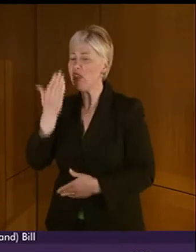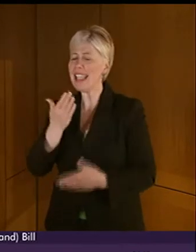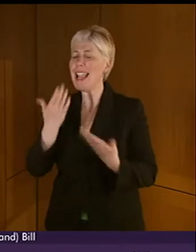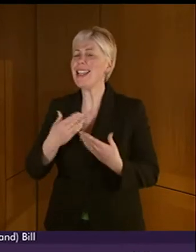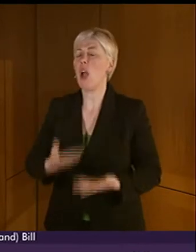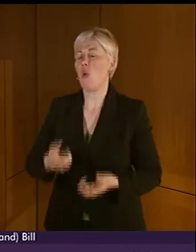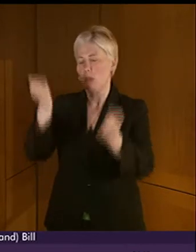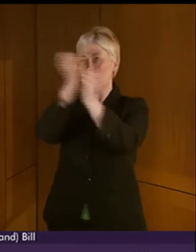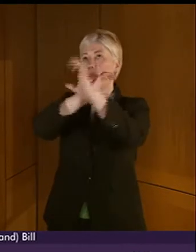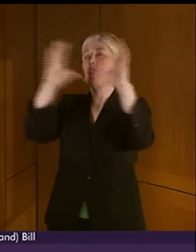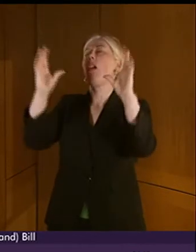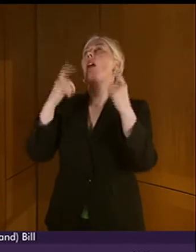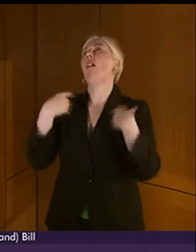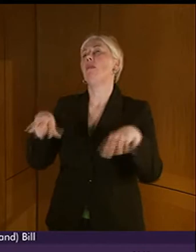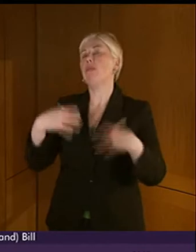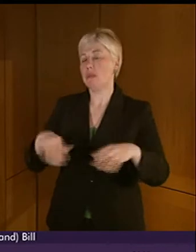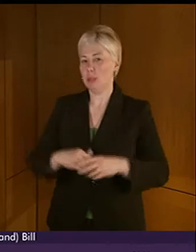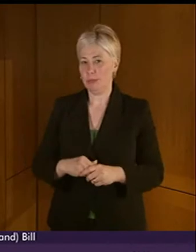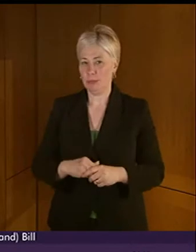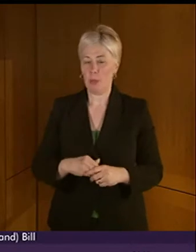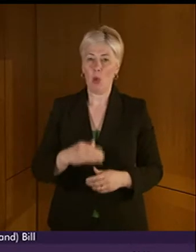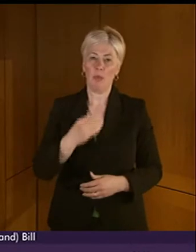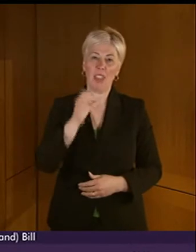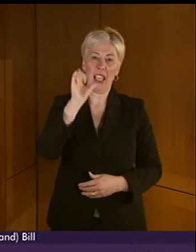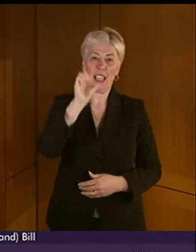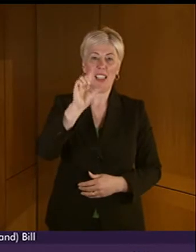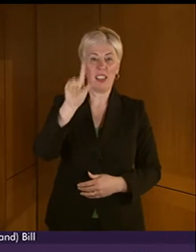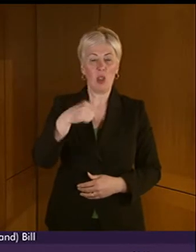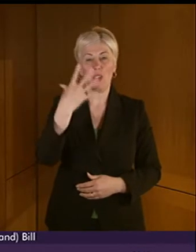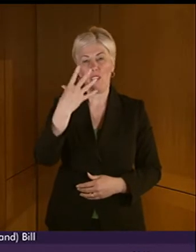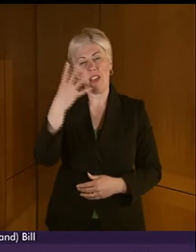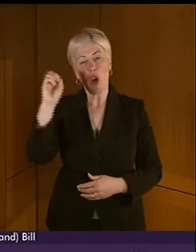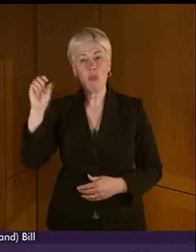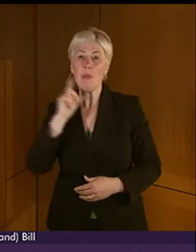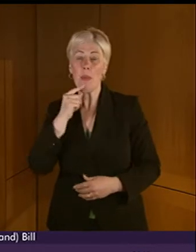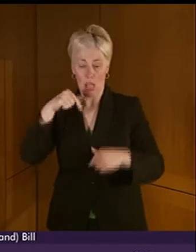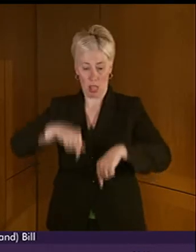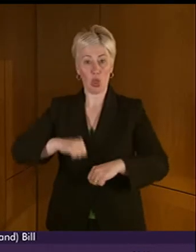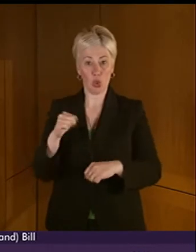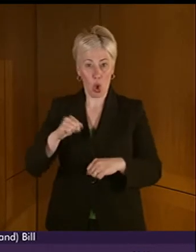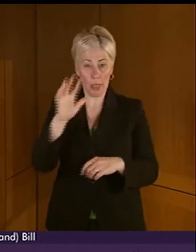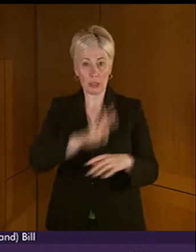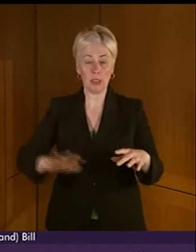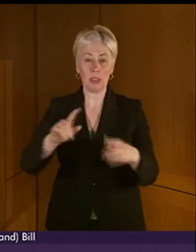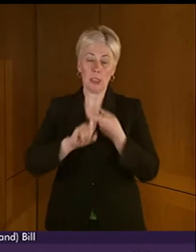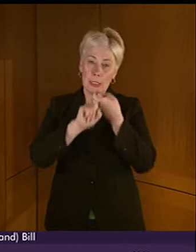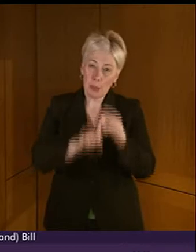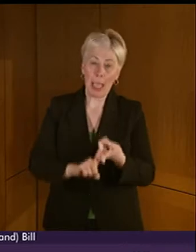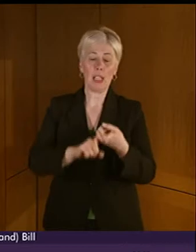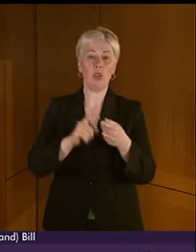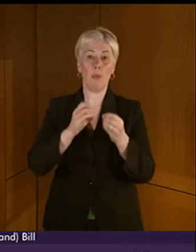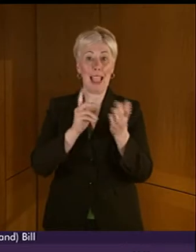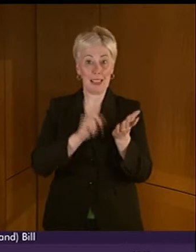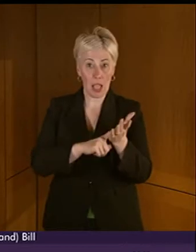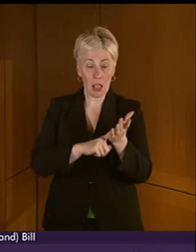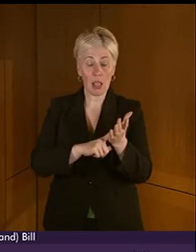there are estimated to be around 6,500 people who depend on sign language and around 850,000 people with some